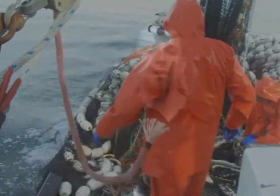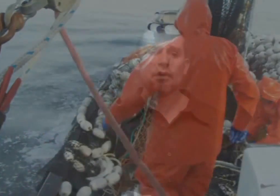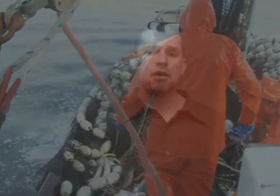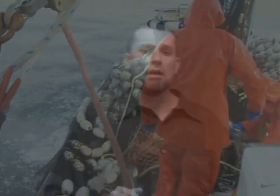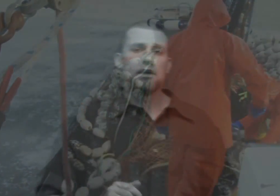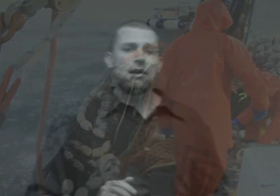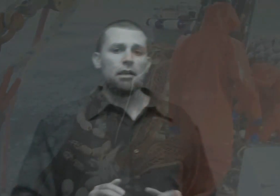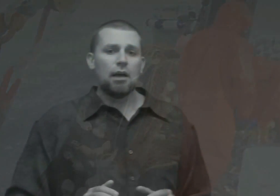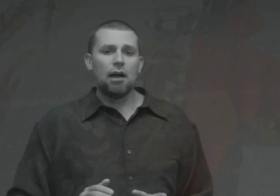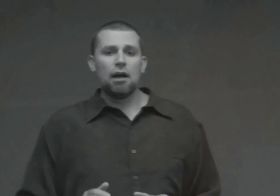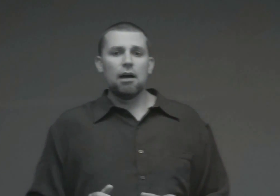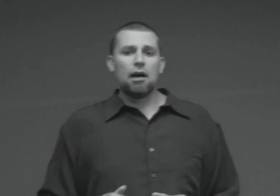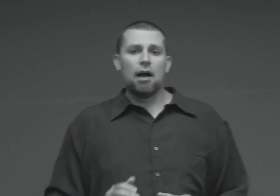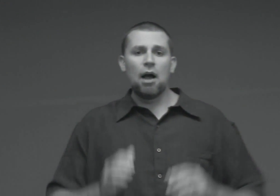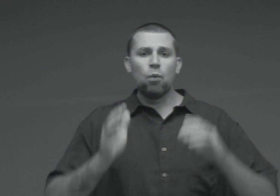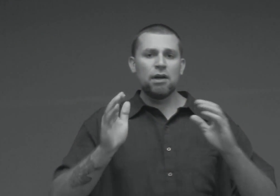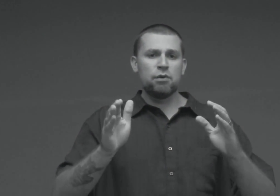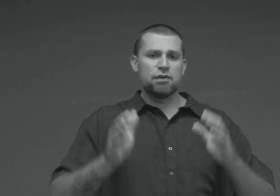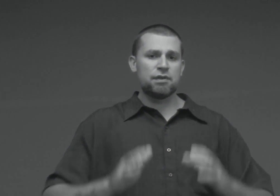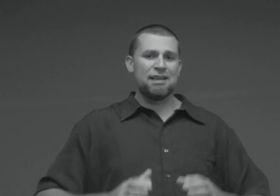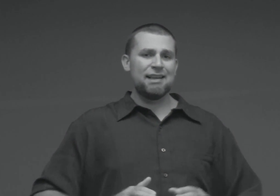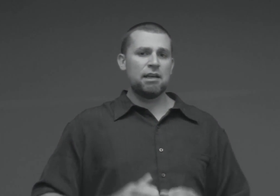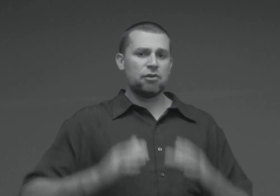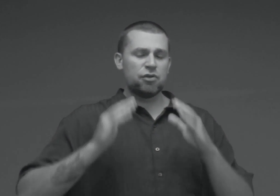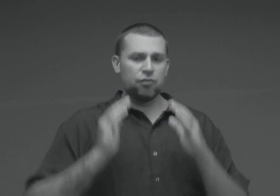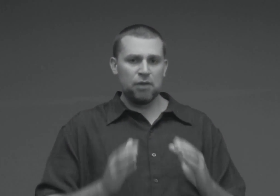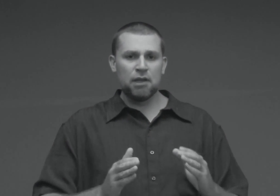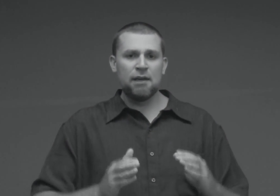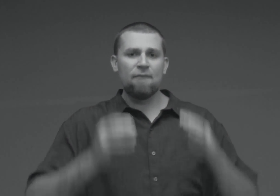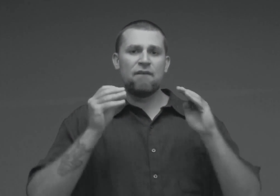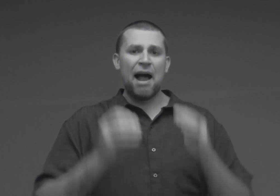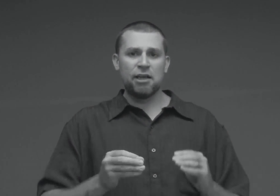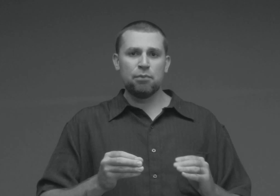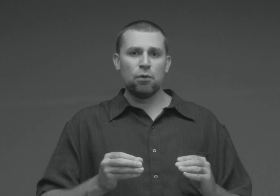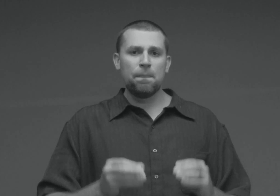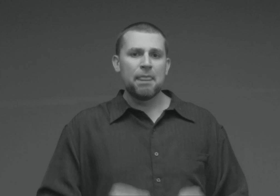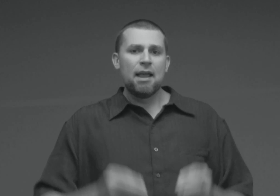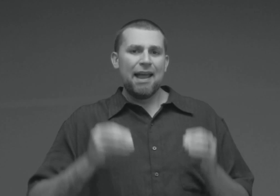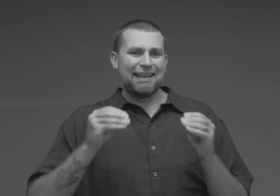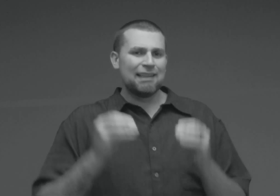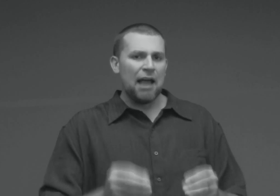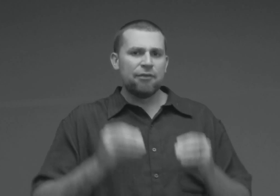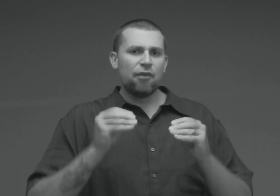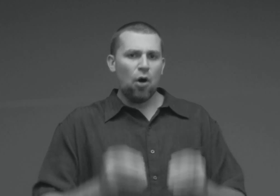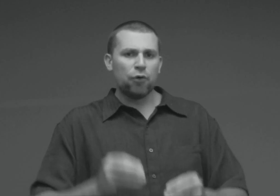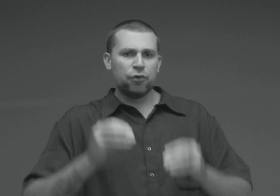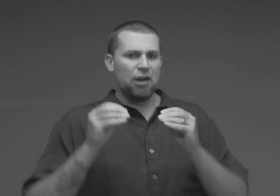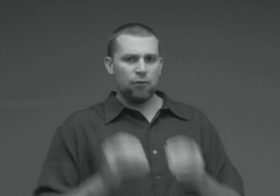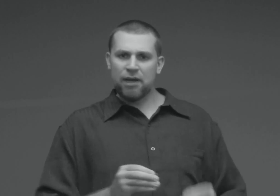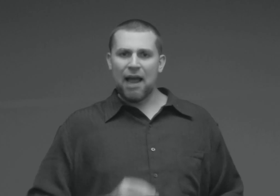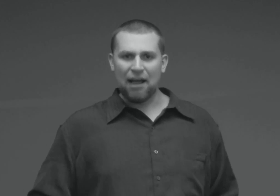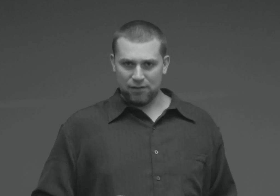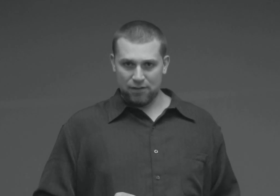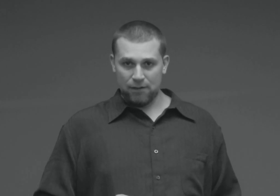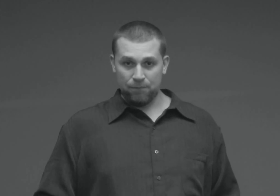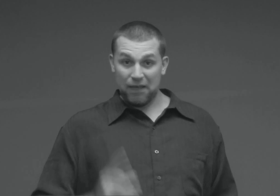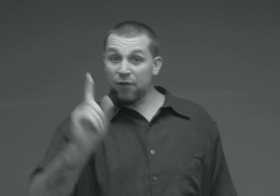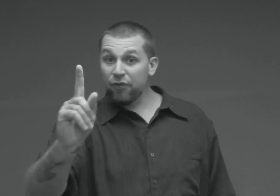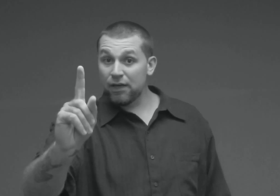brethren, I want you to see an extremely valuable and life-altering reality. If it